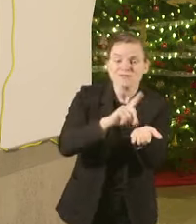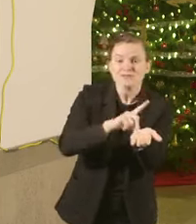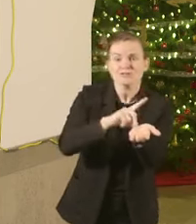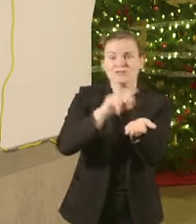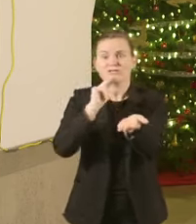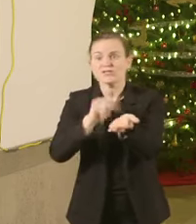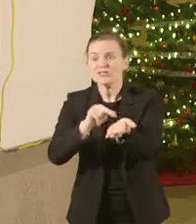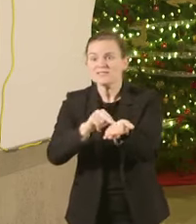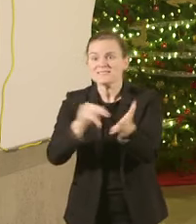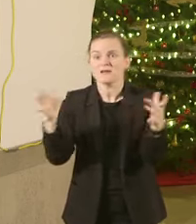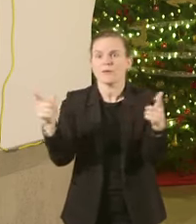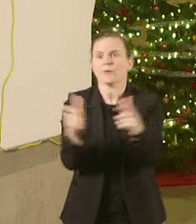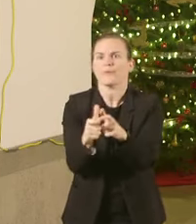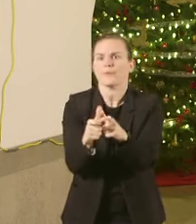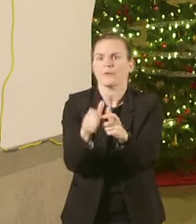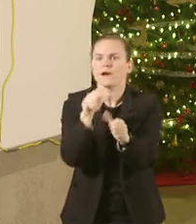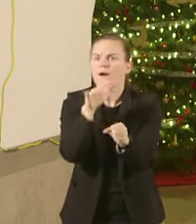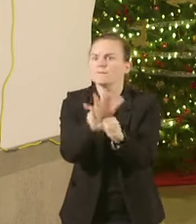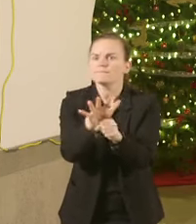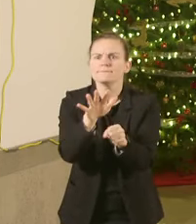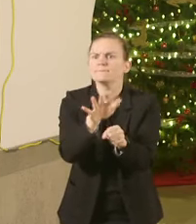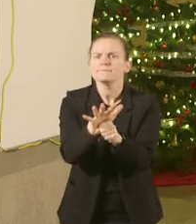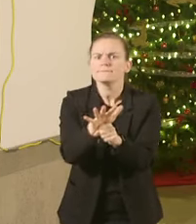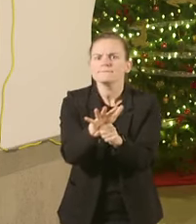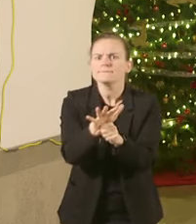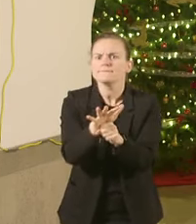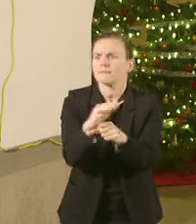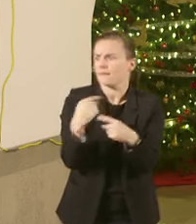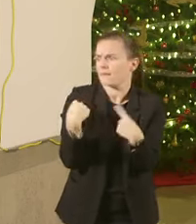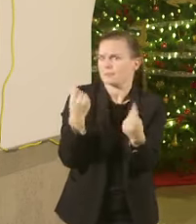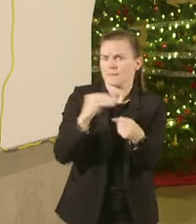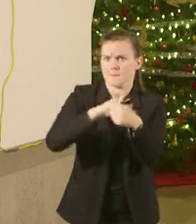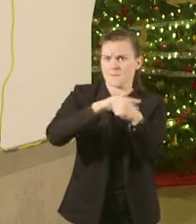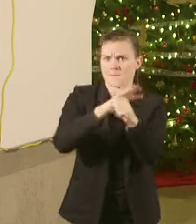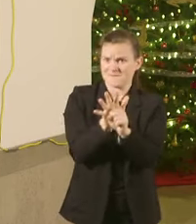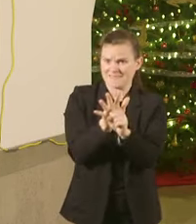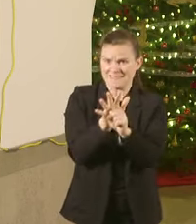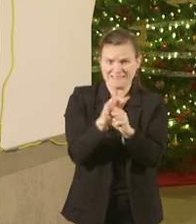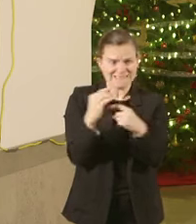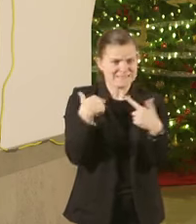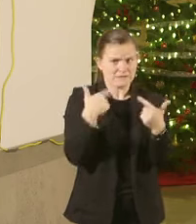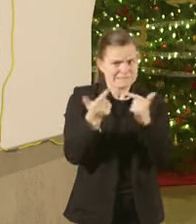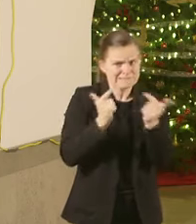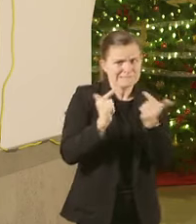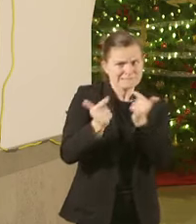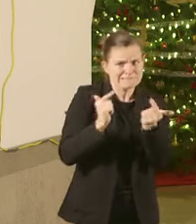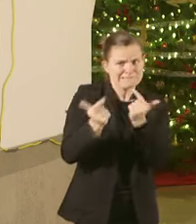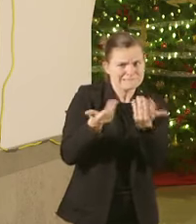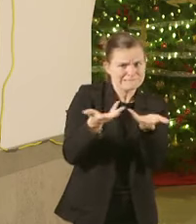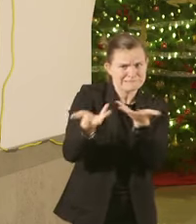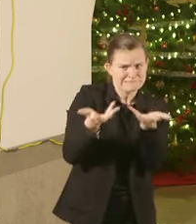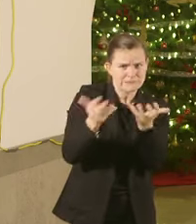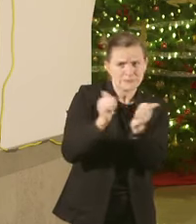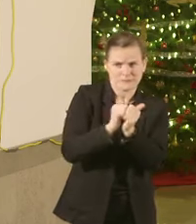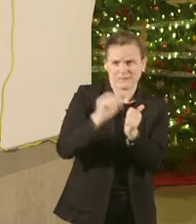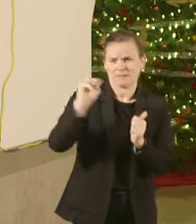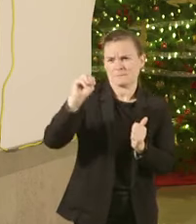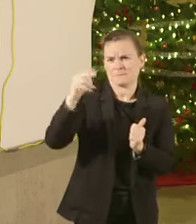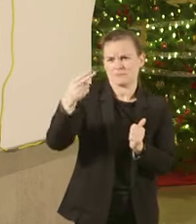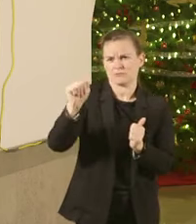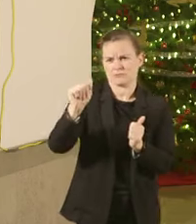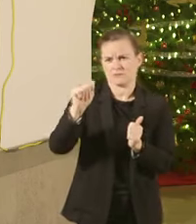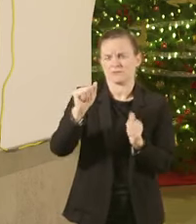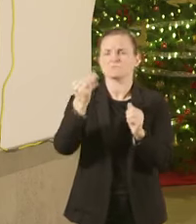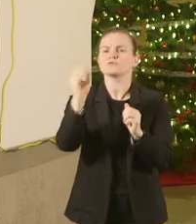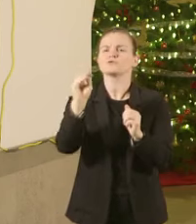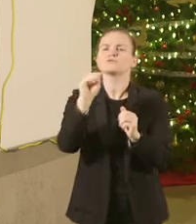of COVID-19 we have been in constant communications with the Missouri Hospital Association the infectious disease